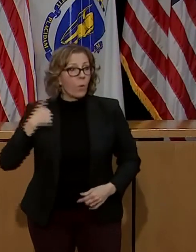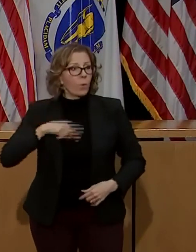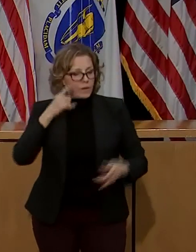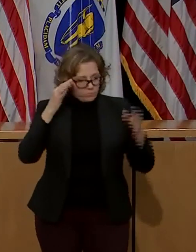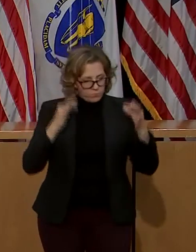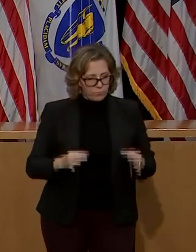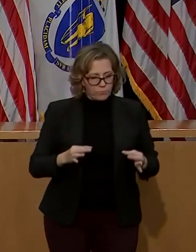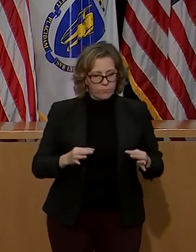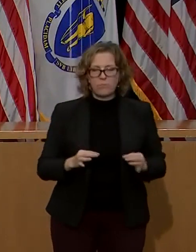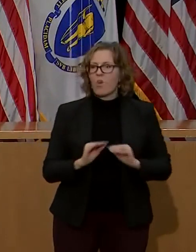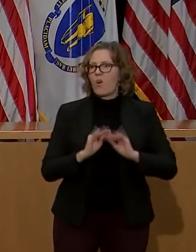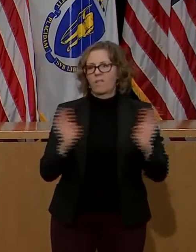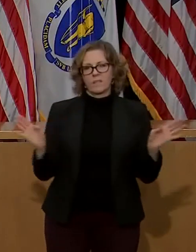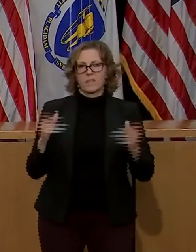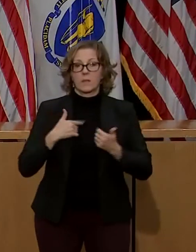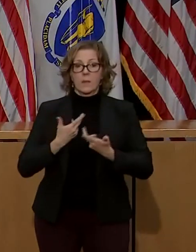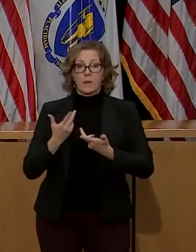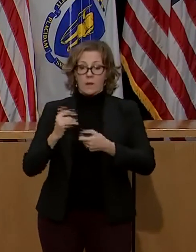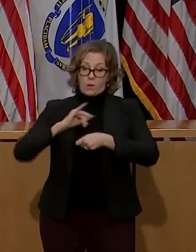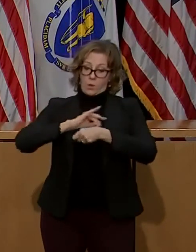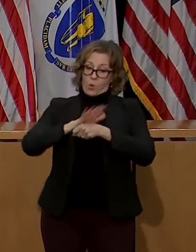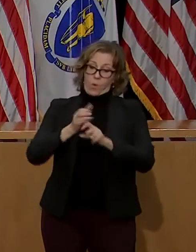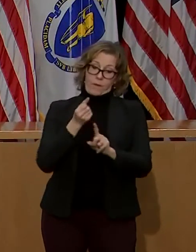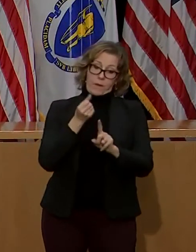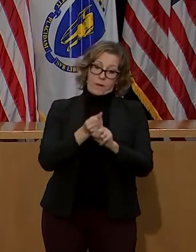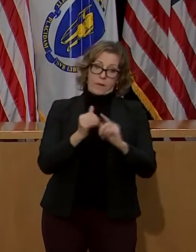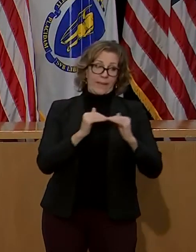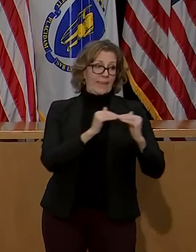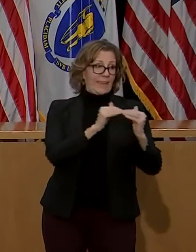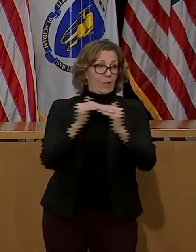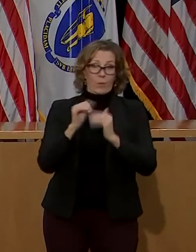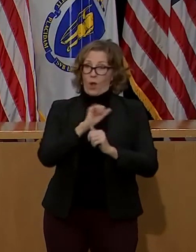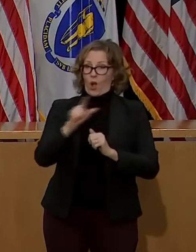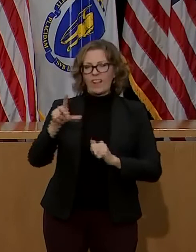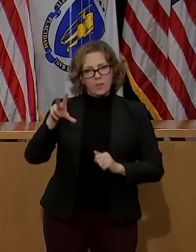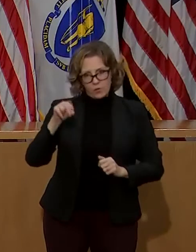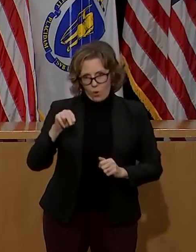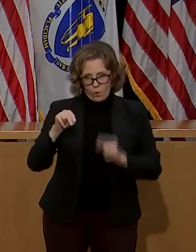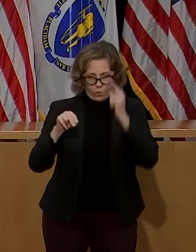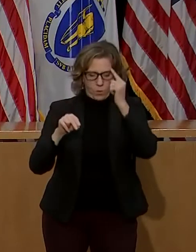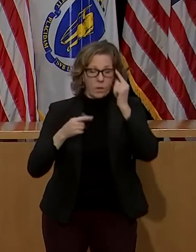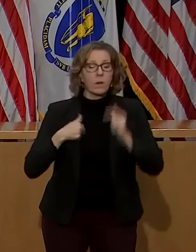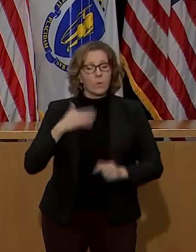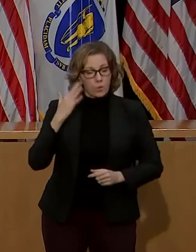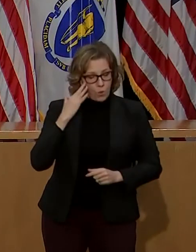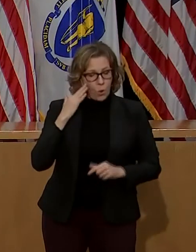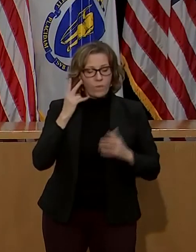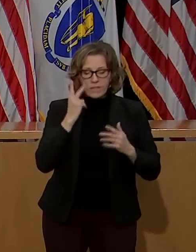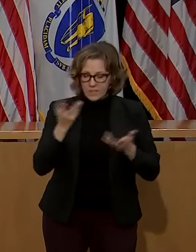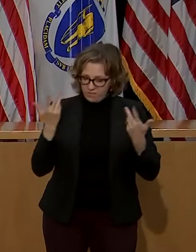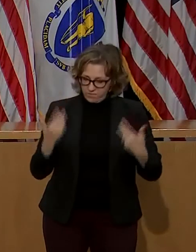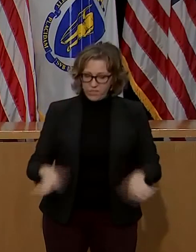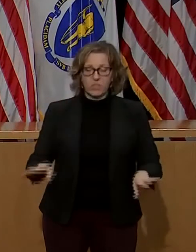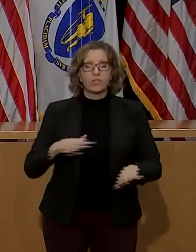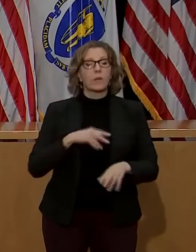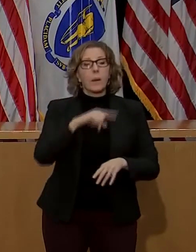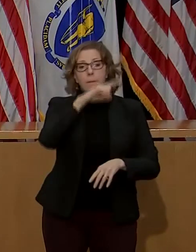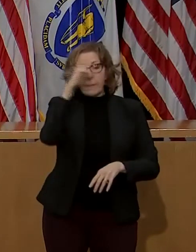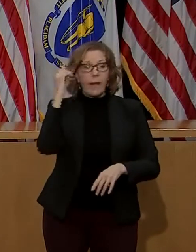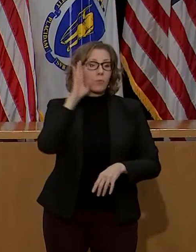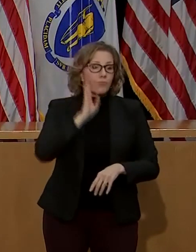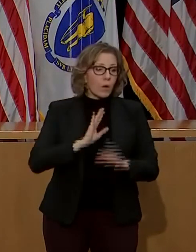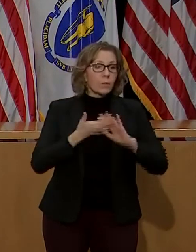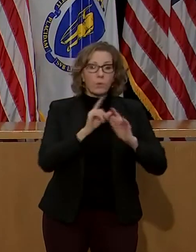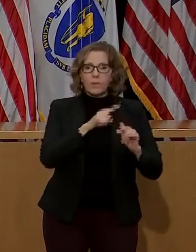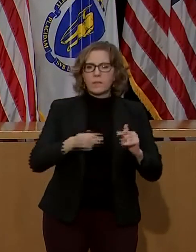quick to acknowledge that the virus has not affected everyone equally. We know that our black and brown communities have higher rates of infections,